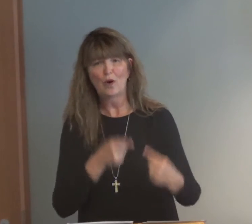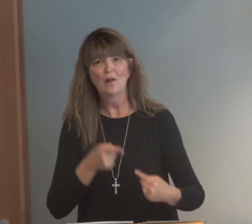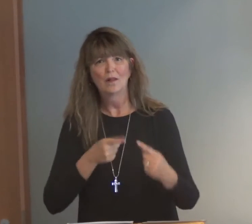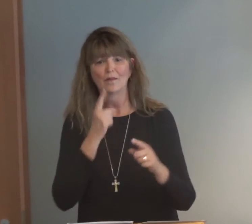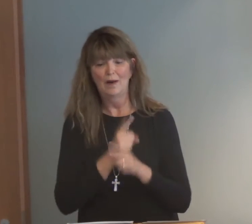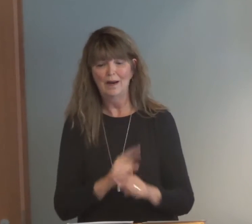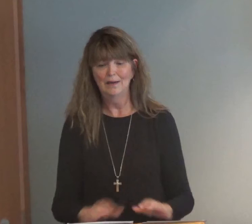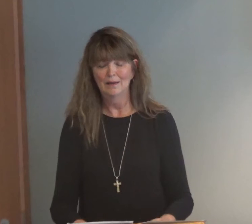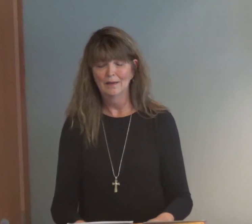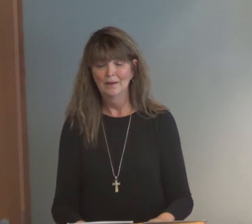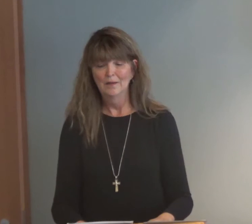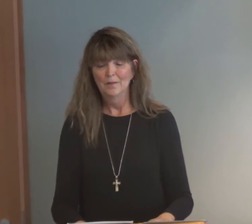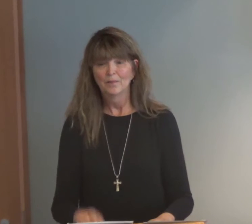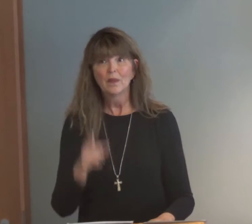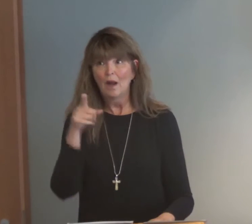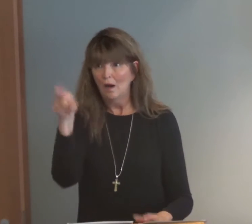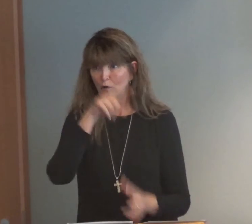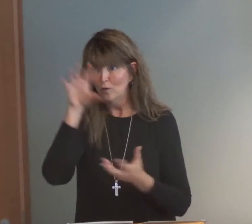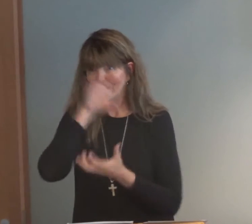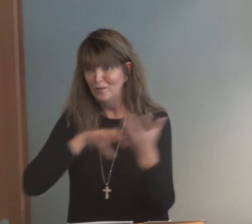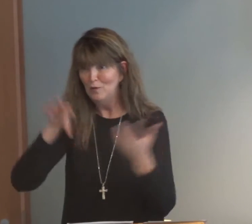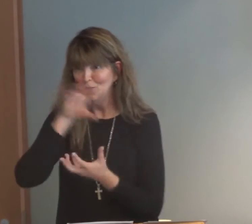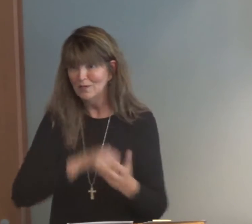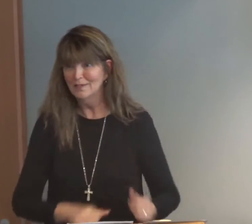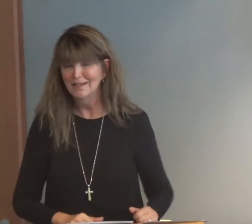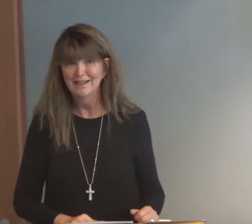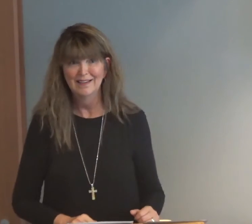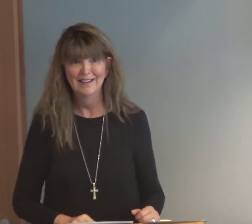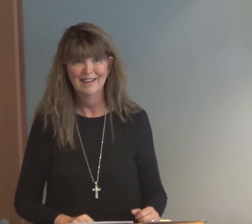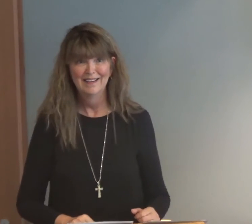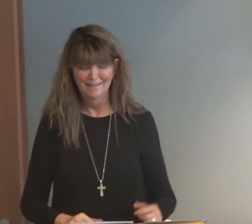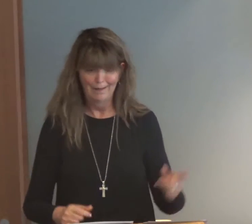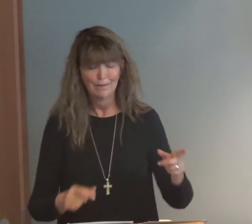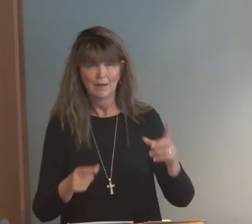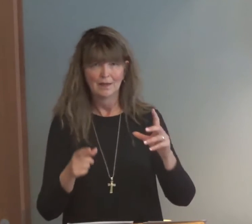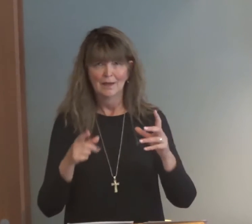That's really kind of sad. That's a sad squiggle, right? Now, are y'all confused yet?